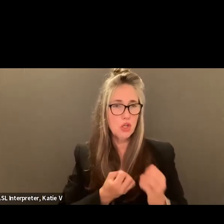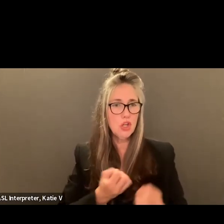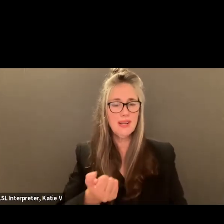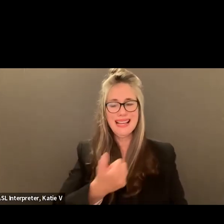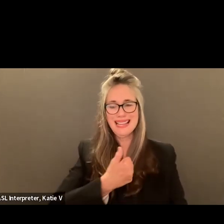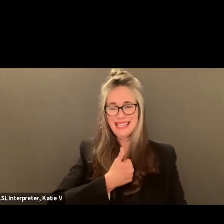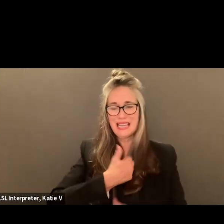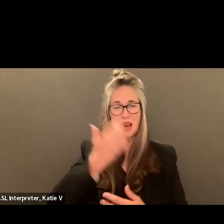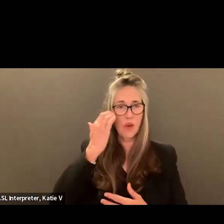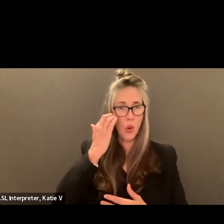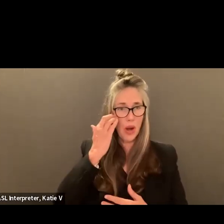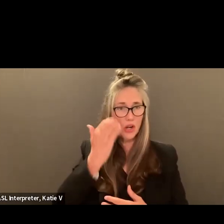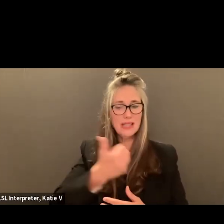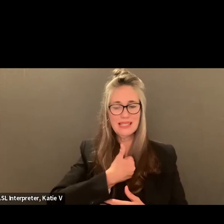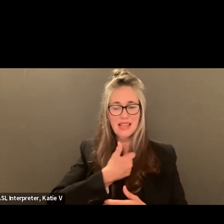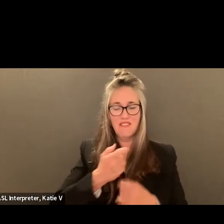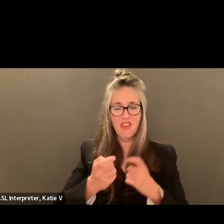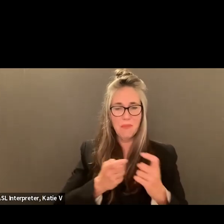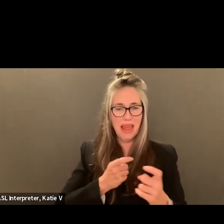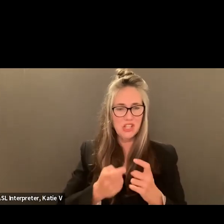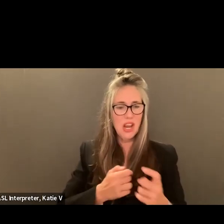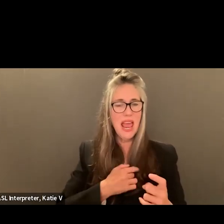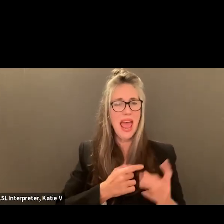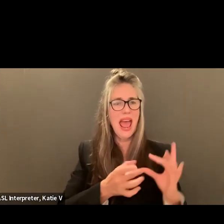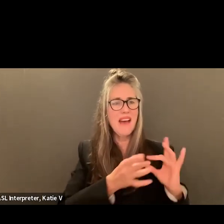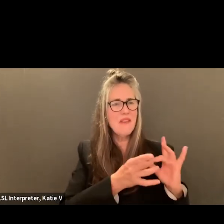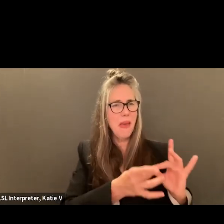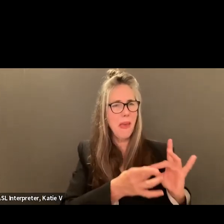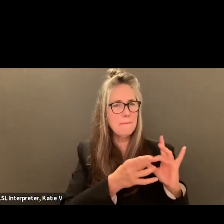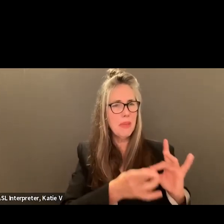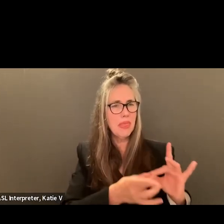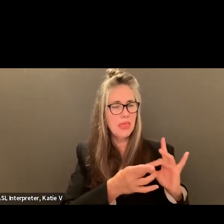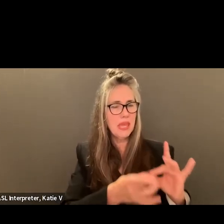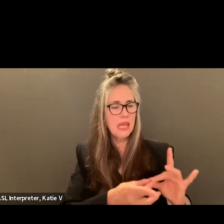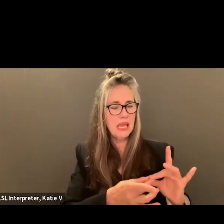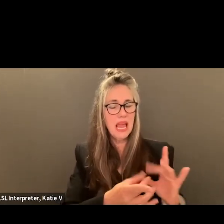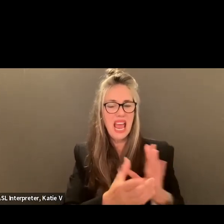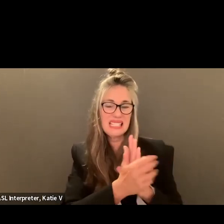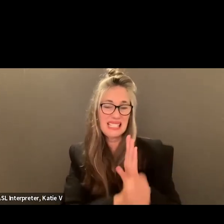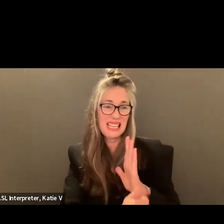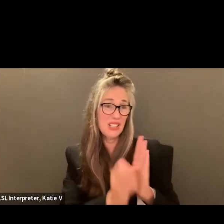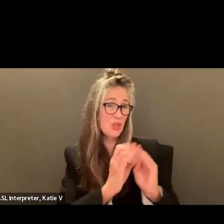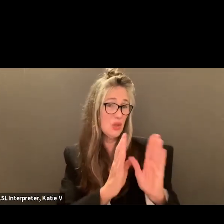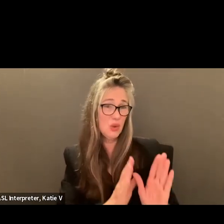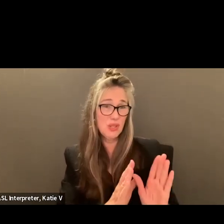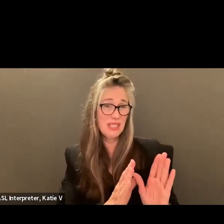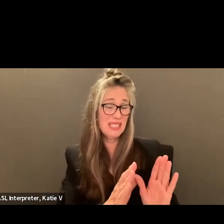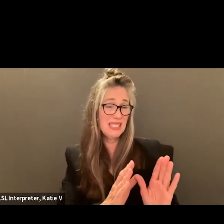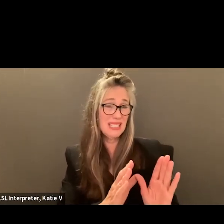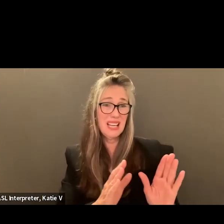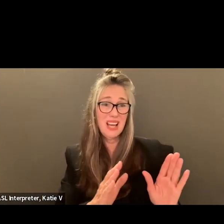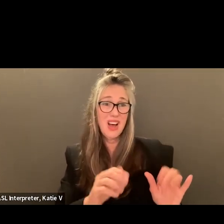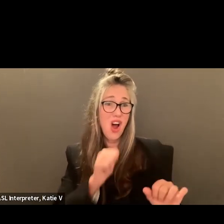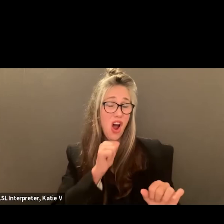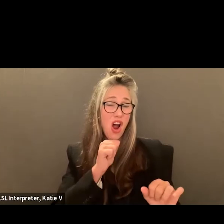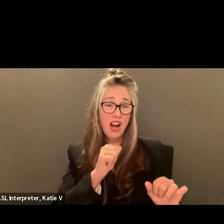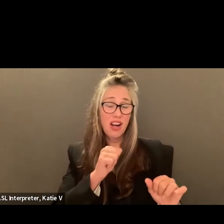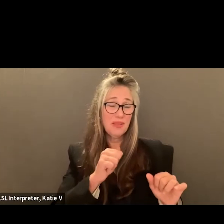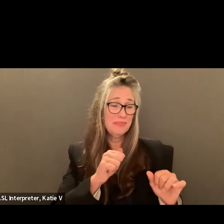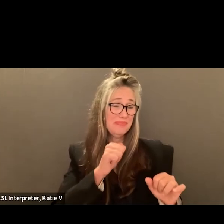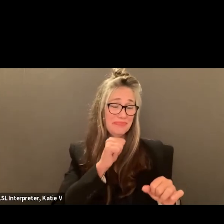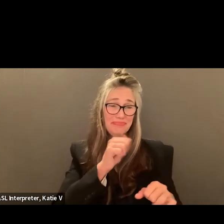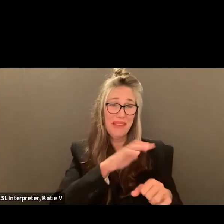empathy and where the competencies that we're lacking, our students are lacking, that's triggering these behaviors.